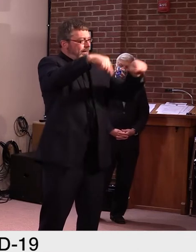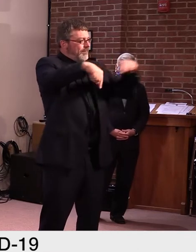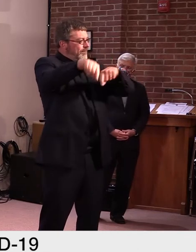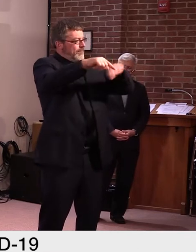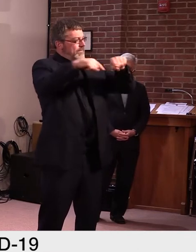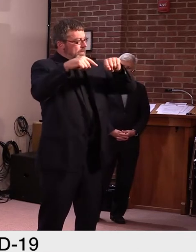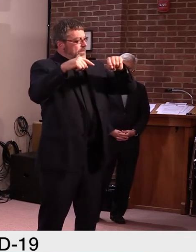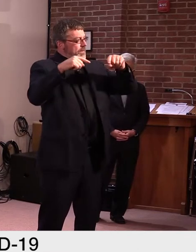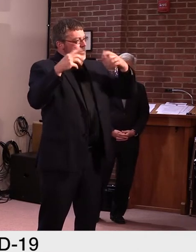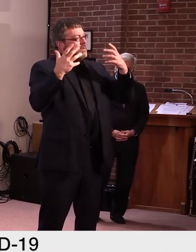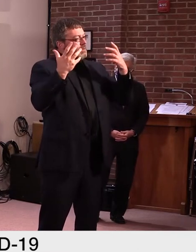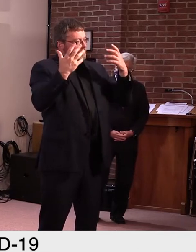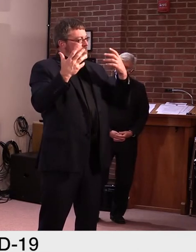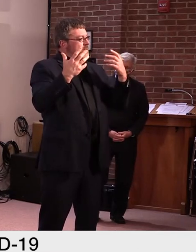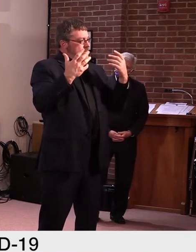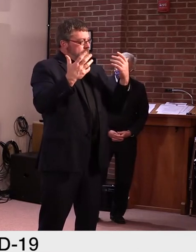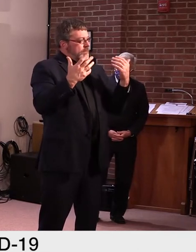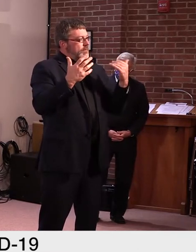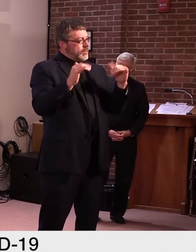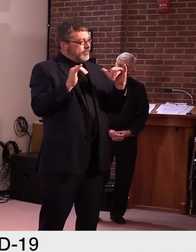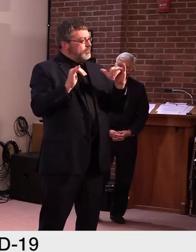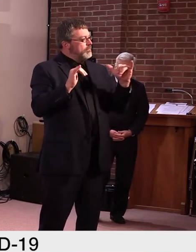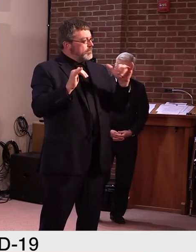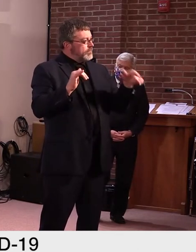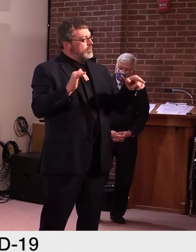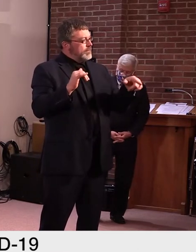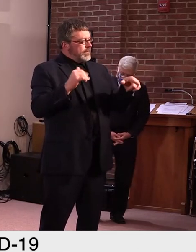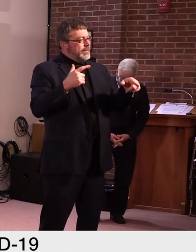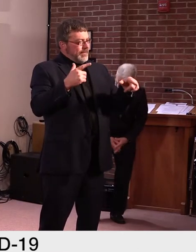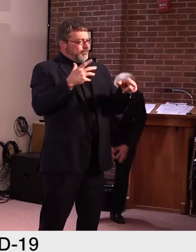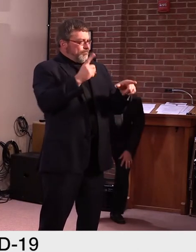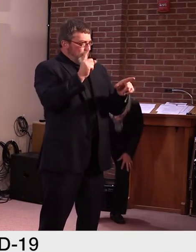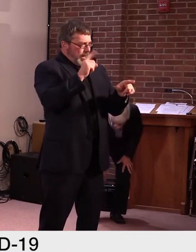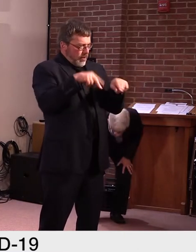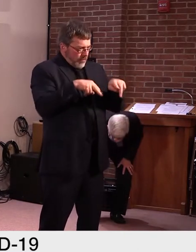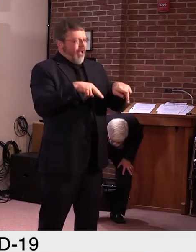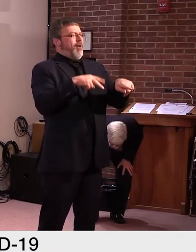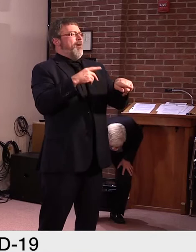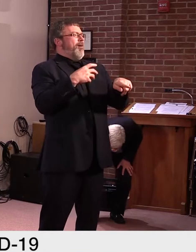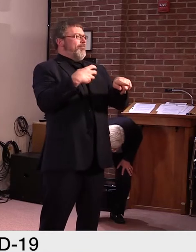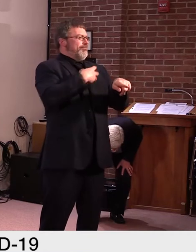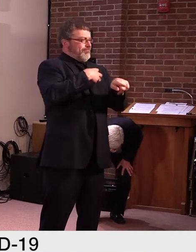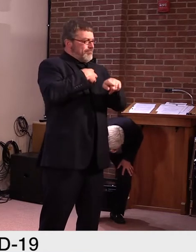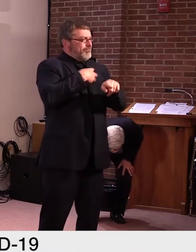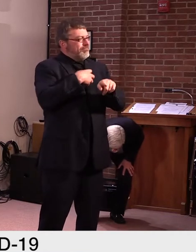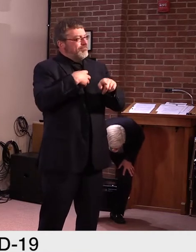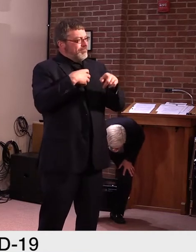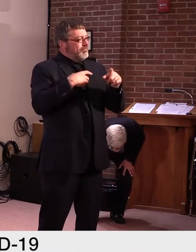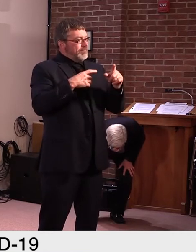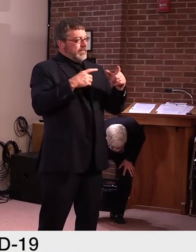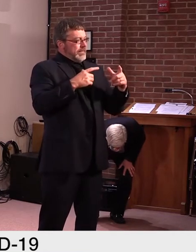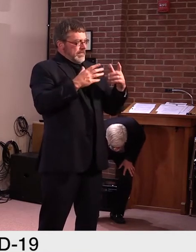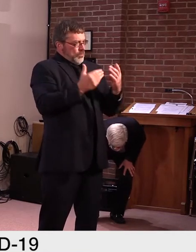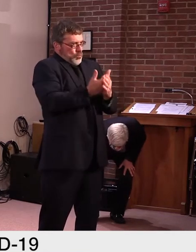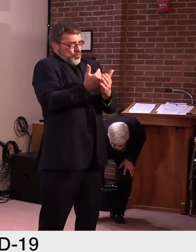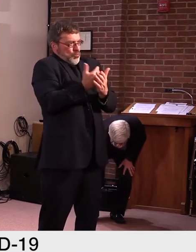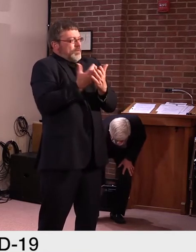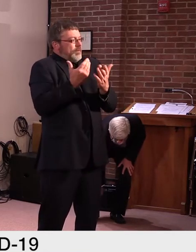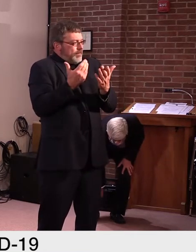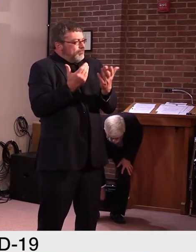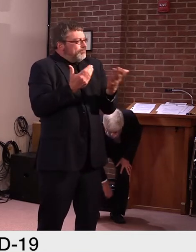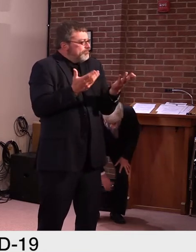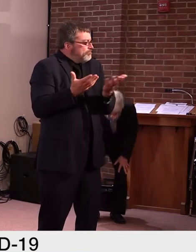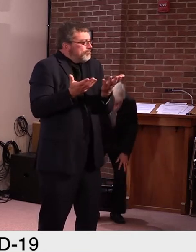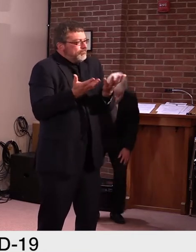uh, have, uh, had voice their opposition to this over the last couple of days. And I don't know if they went to the legislature